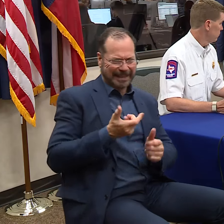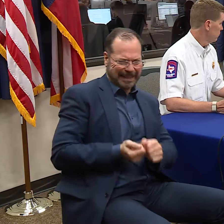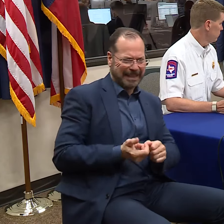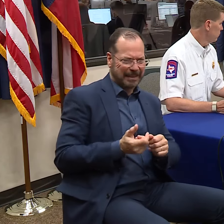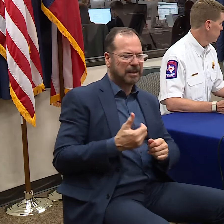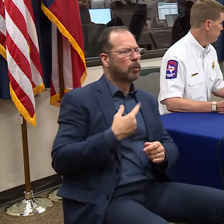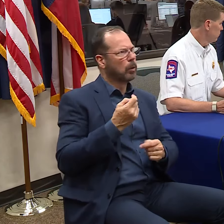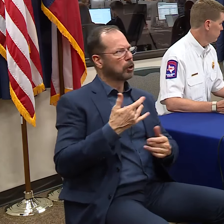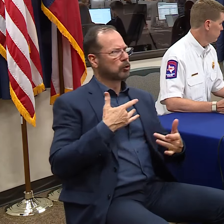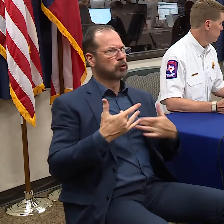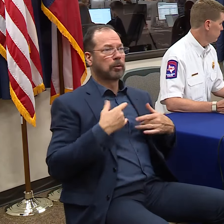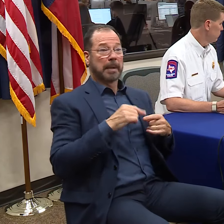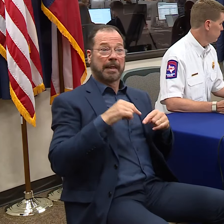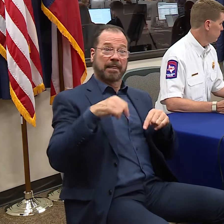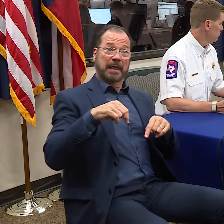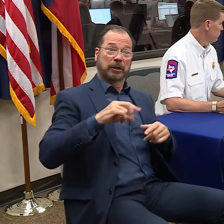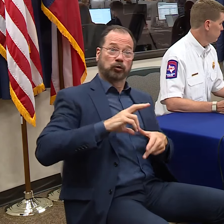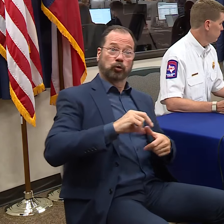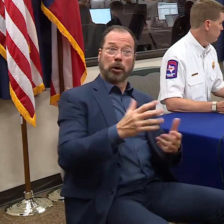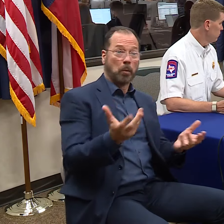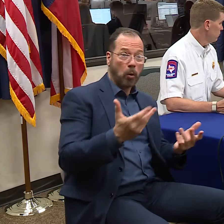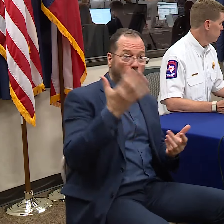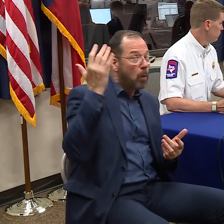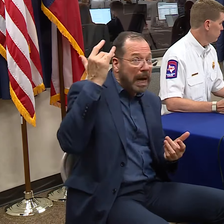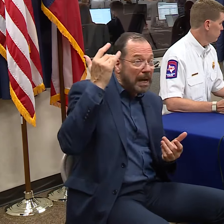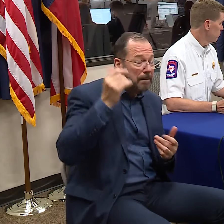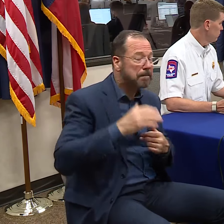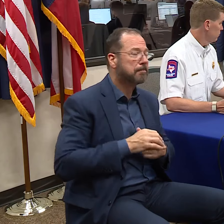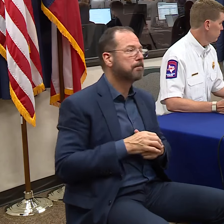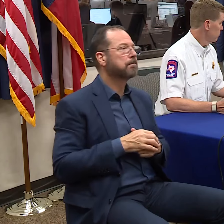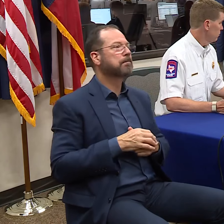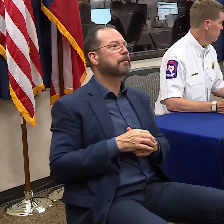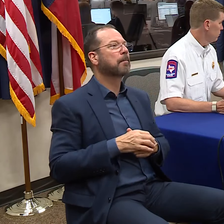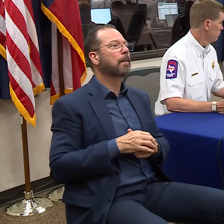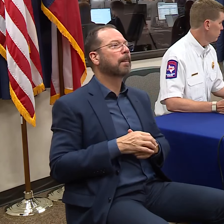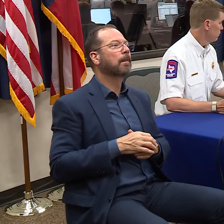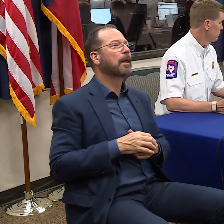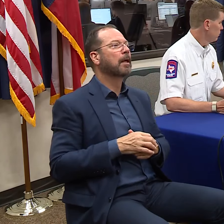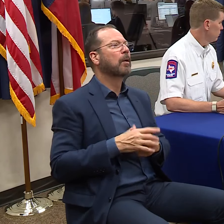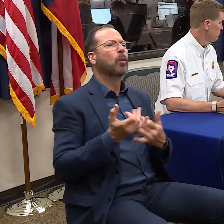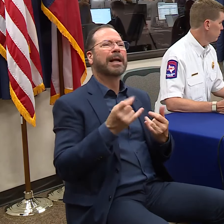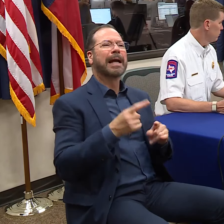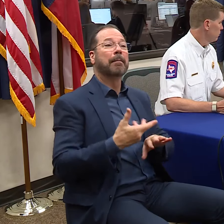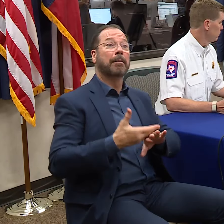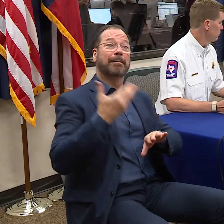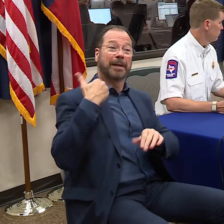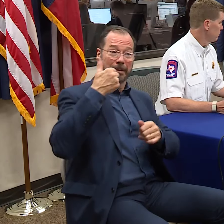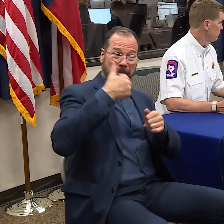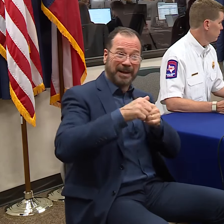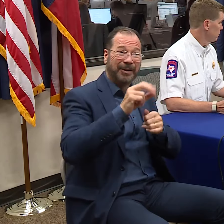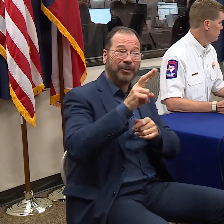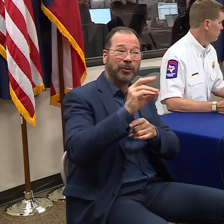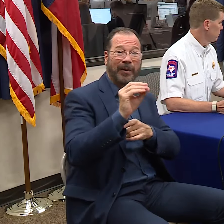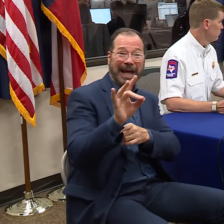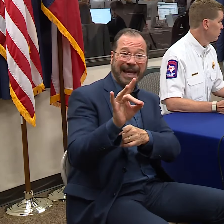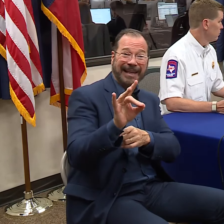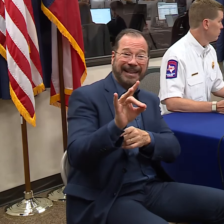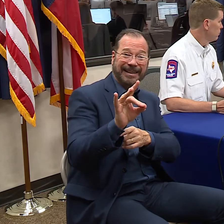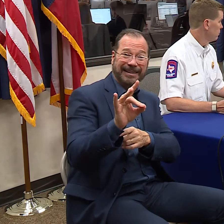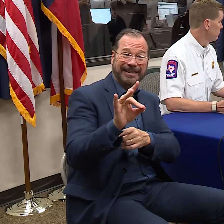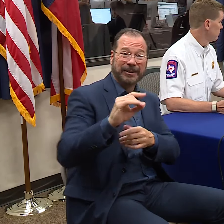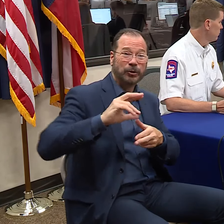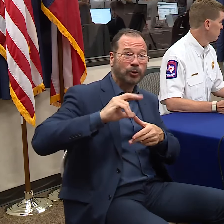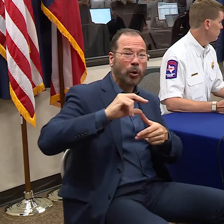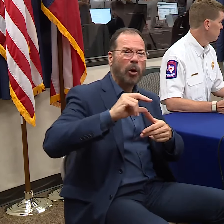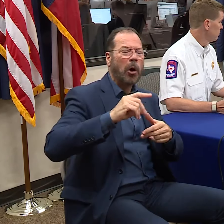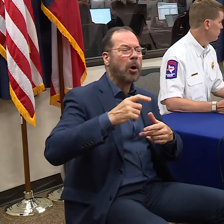I said, the thing that concerns me about this storm is what happened back in 2008 when the